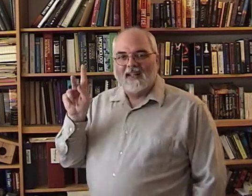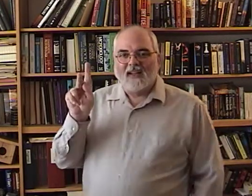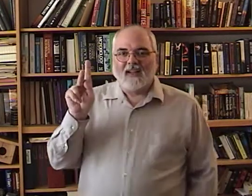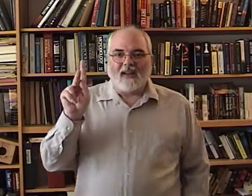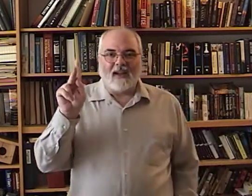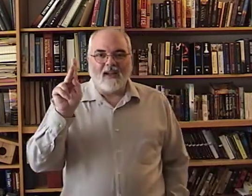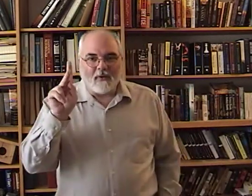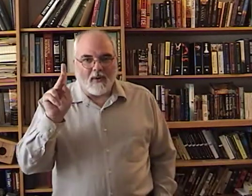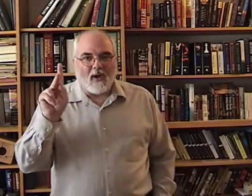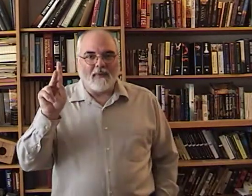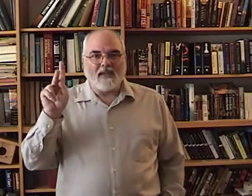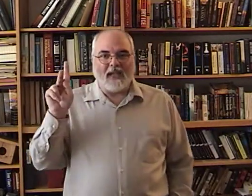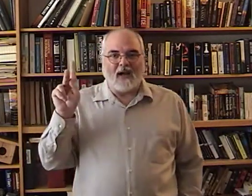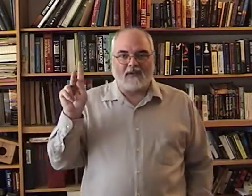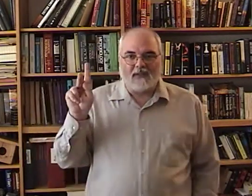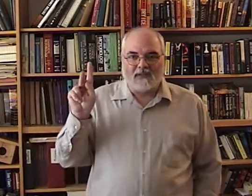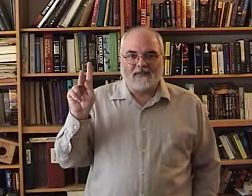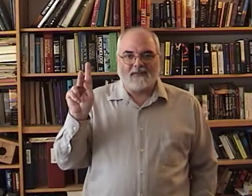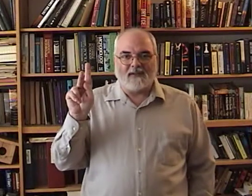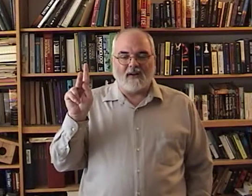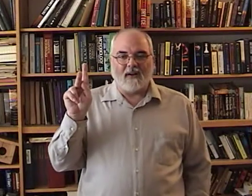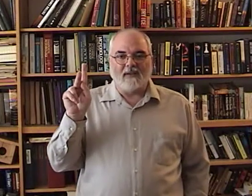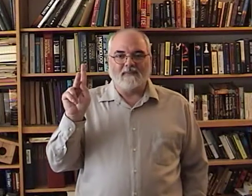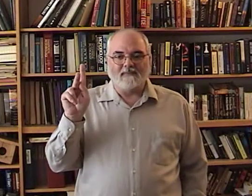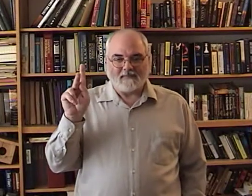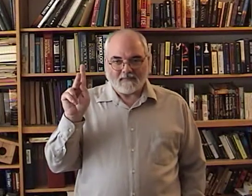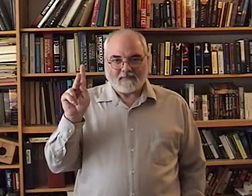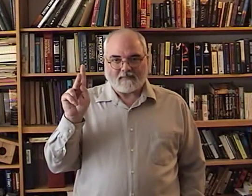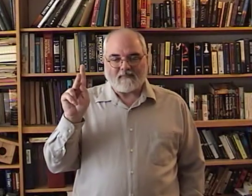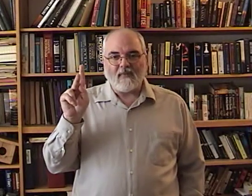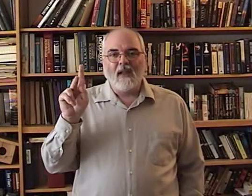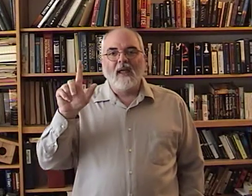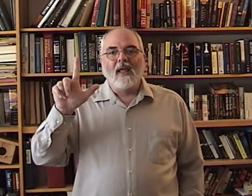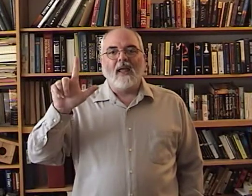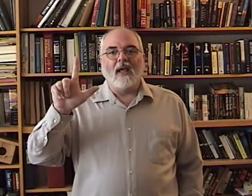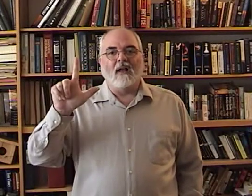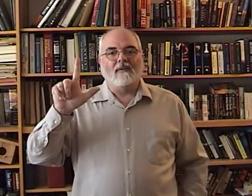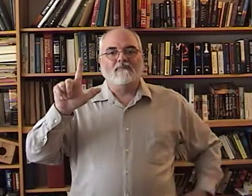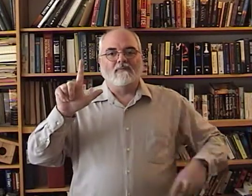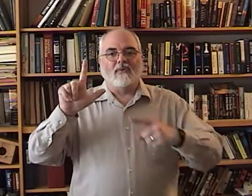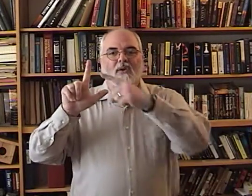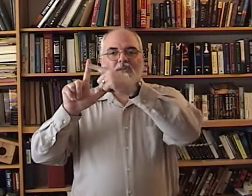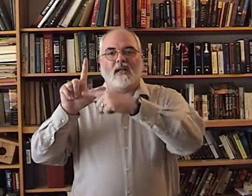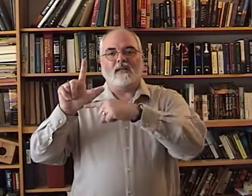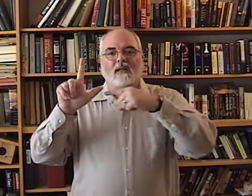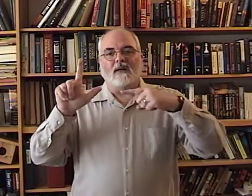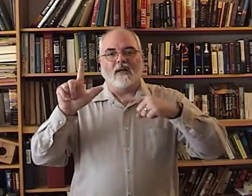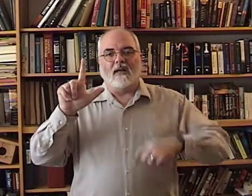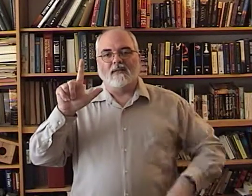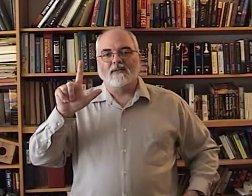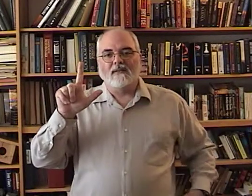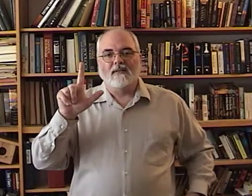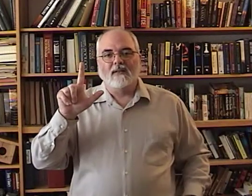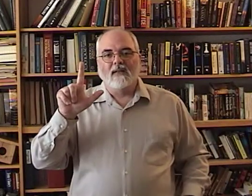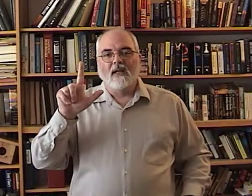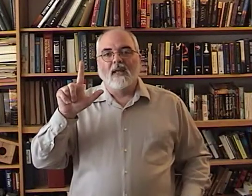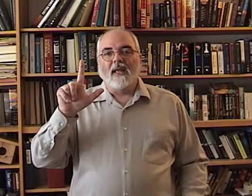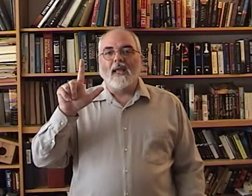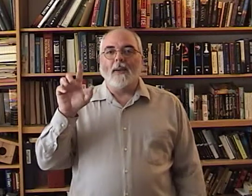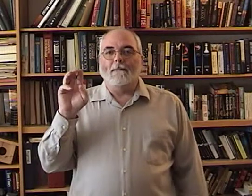And again, the palm is out. Alright? L. Looks like the letter L. M.